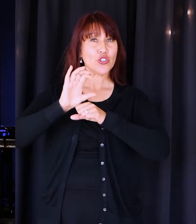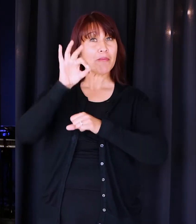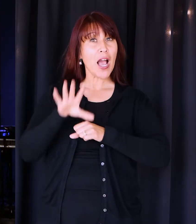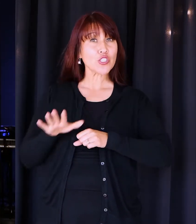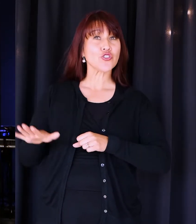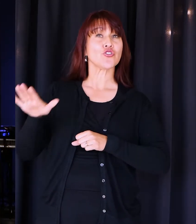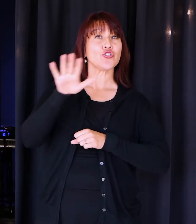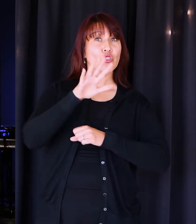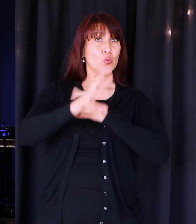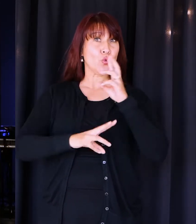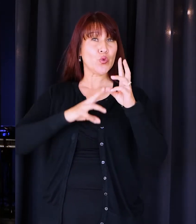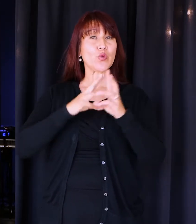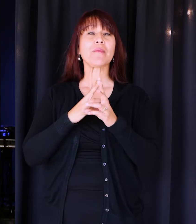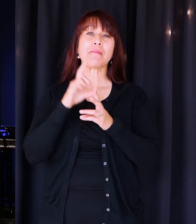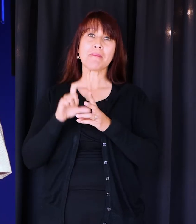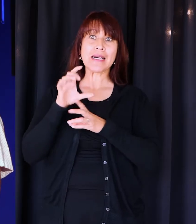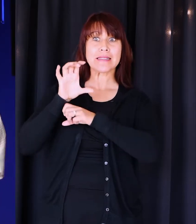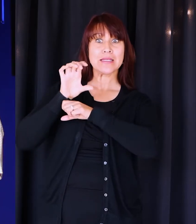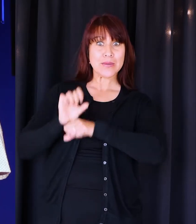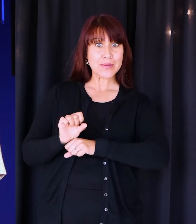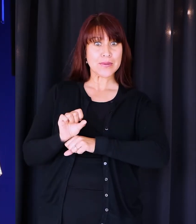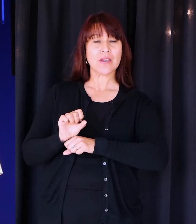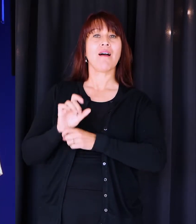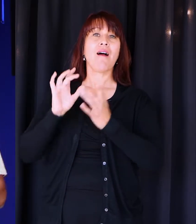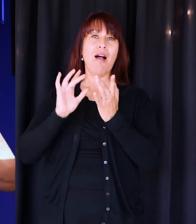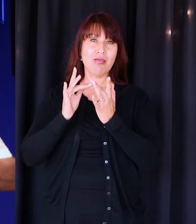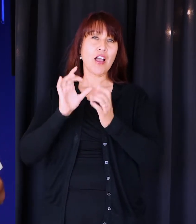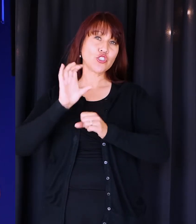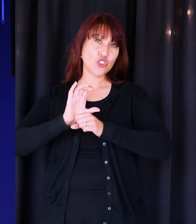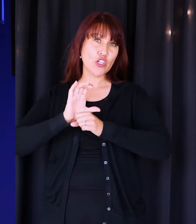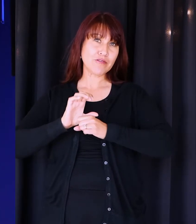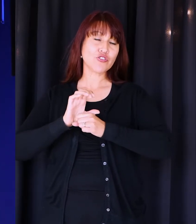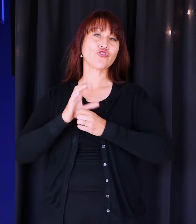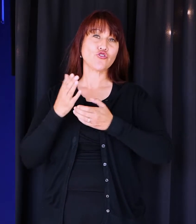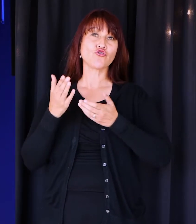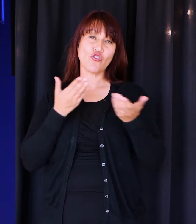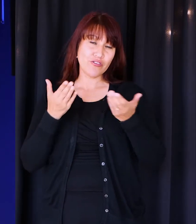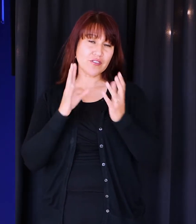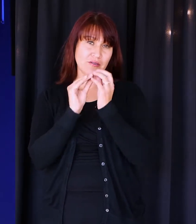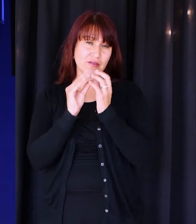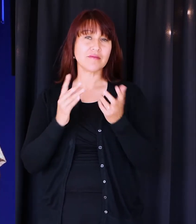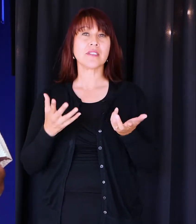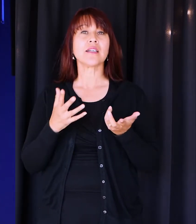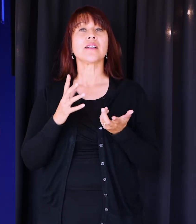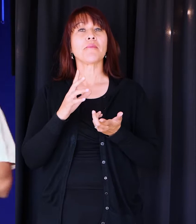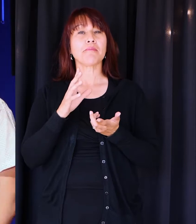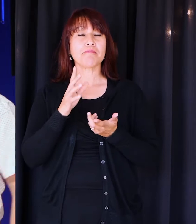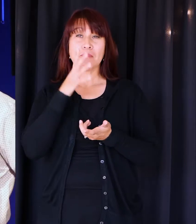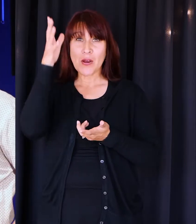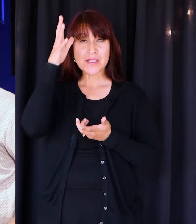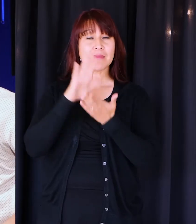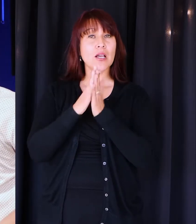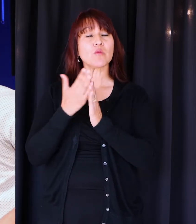over the world are having to get used to online services. This is becoming the new normal. Parents are getting